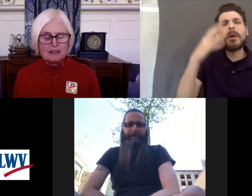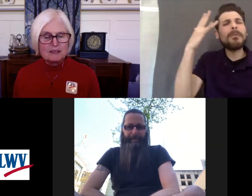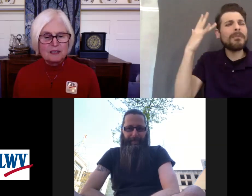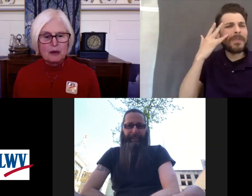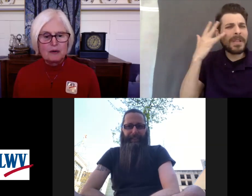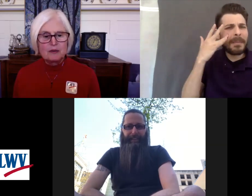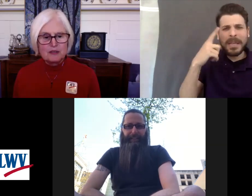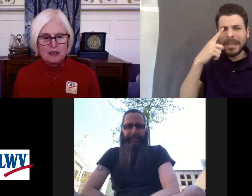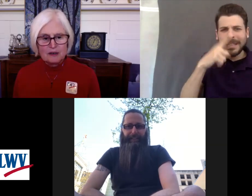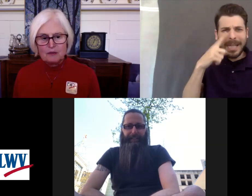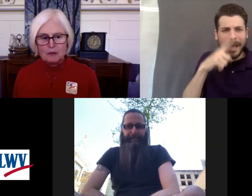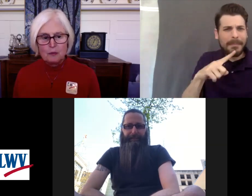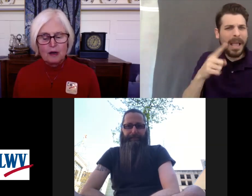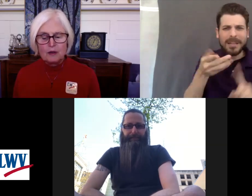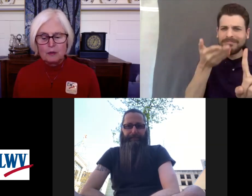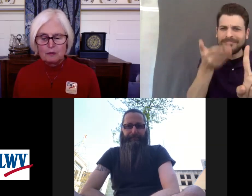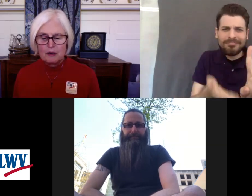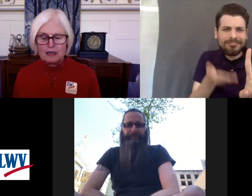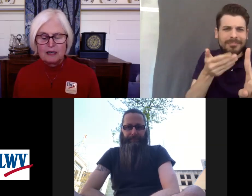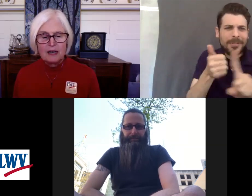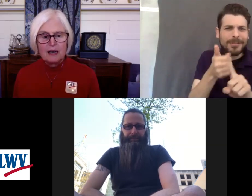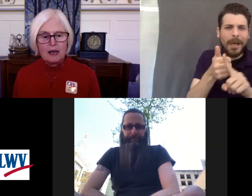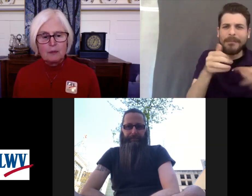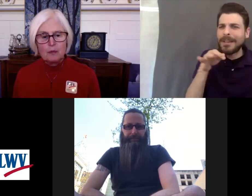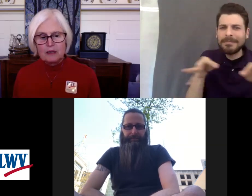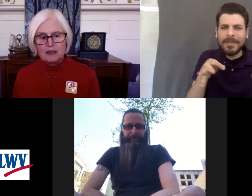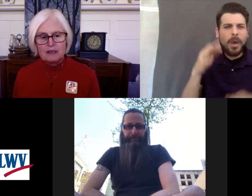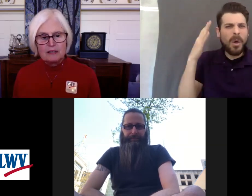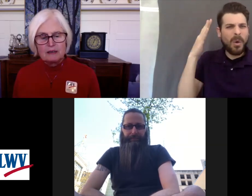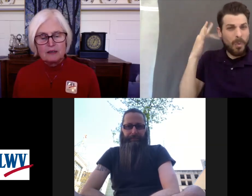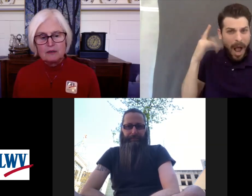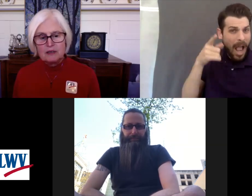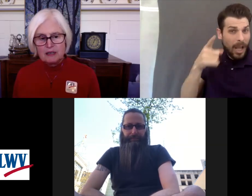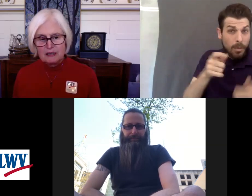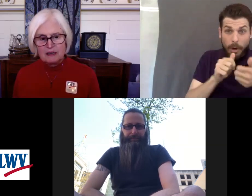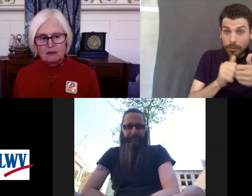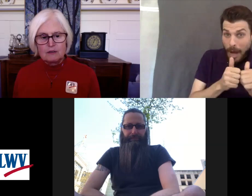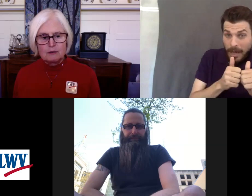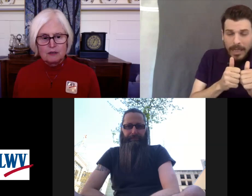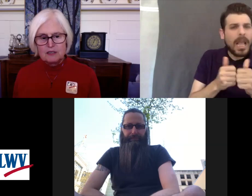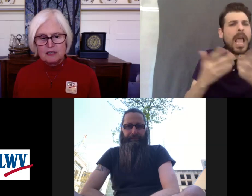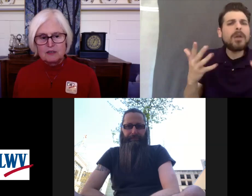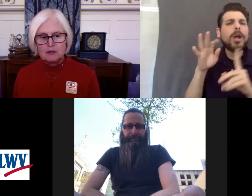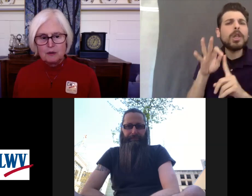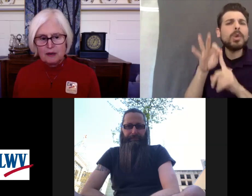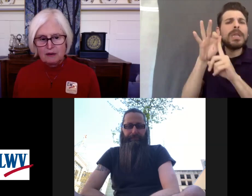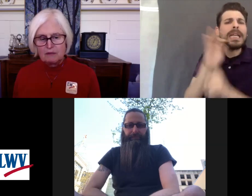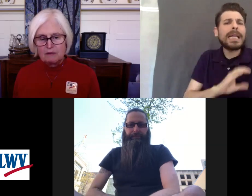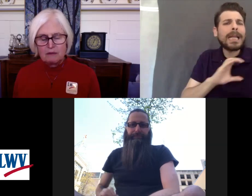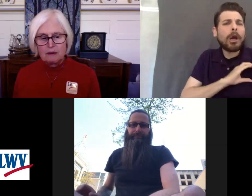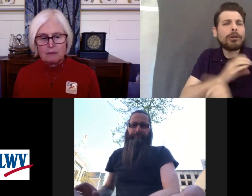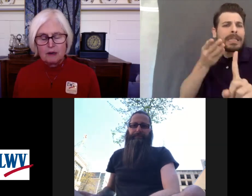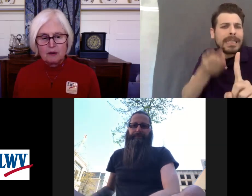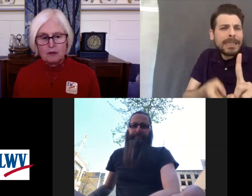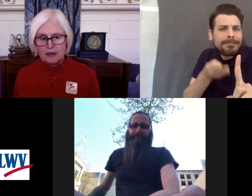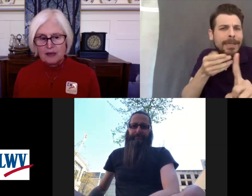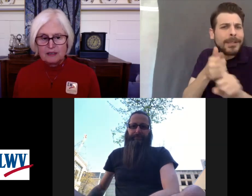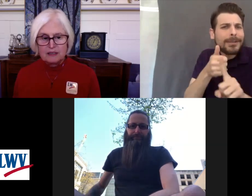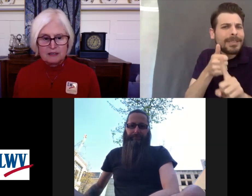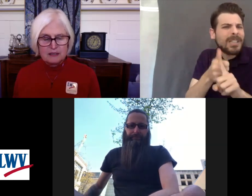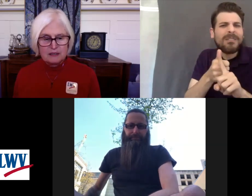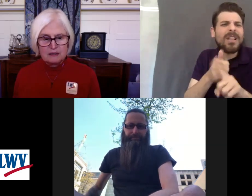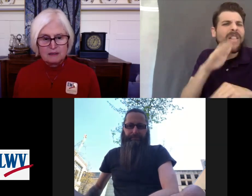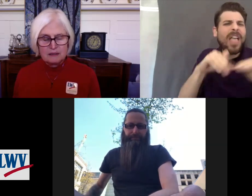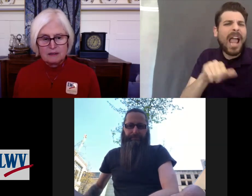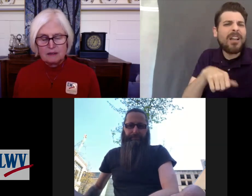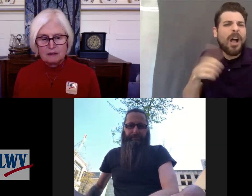please tell us about yourself and why you are running, and what unique characteristics you have among all the